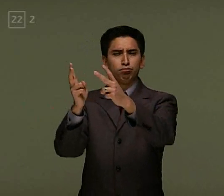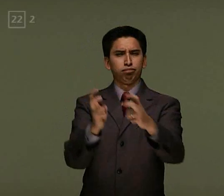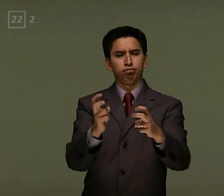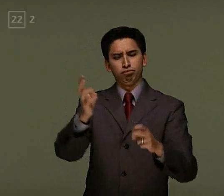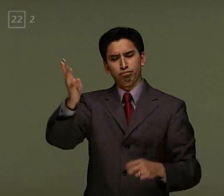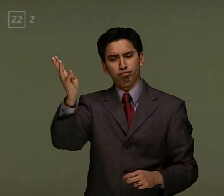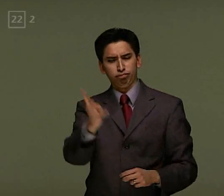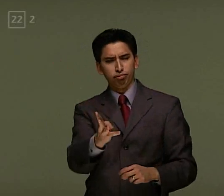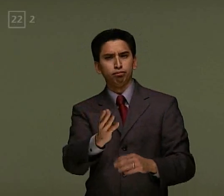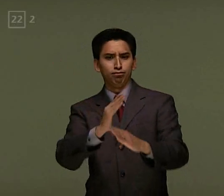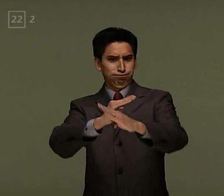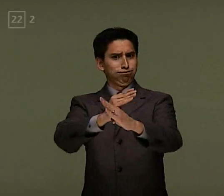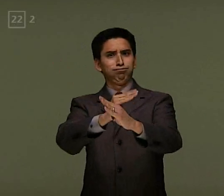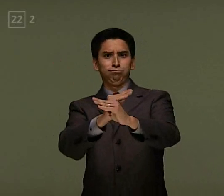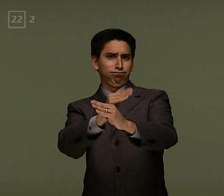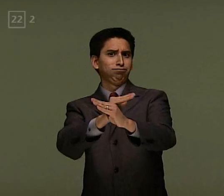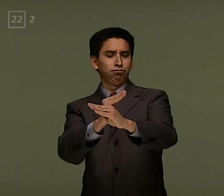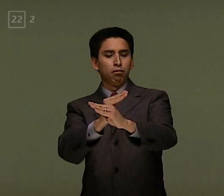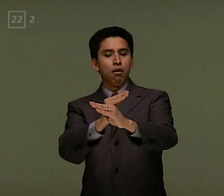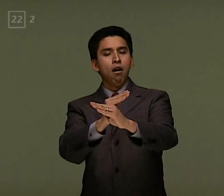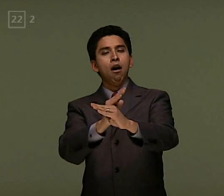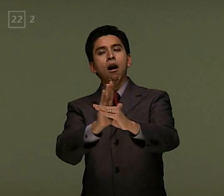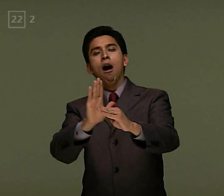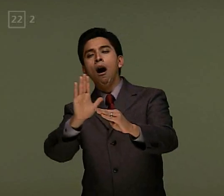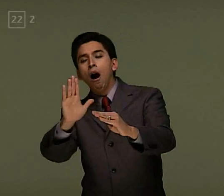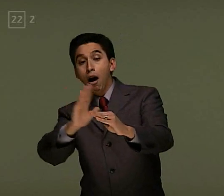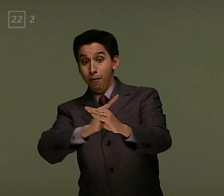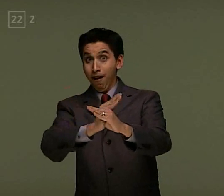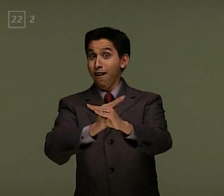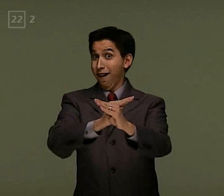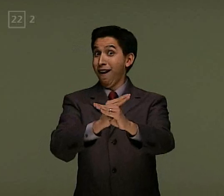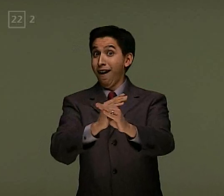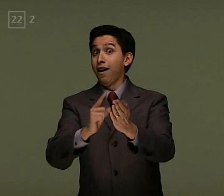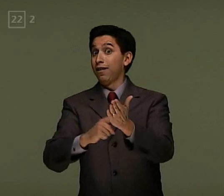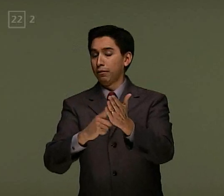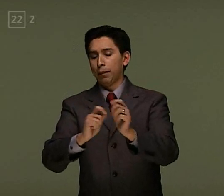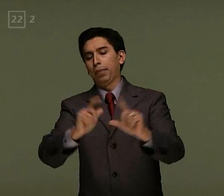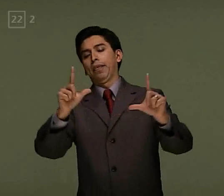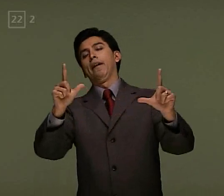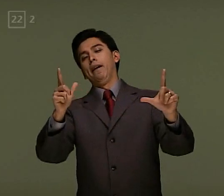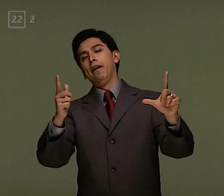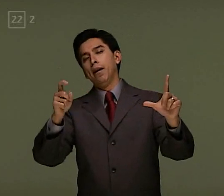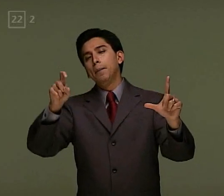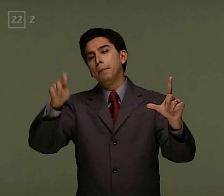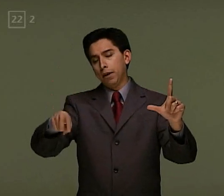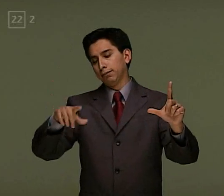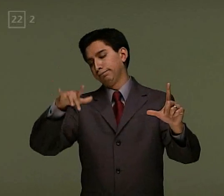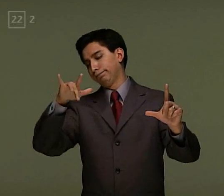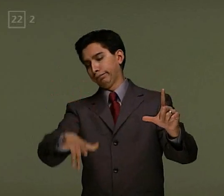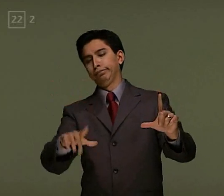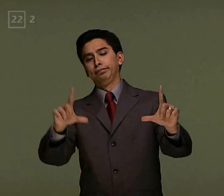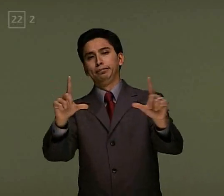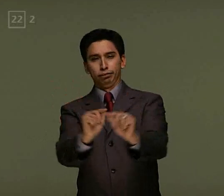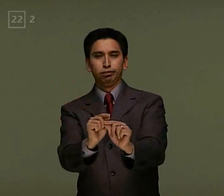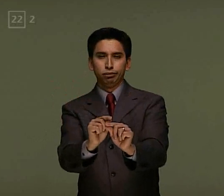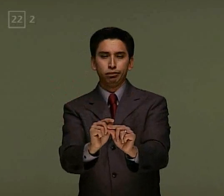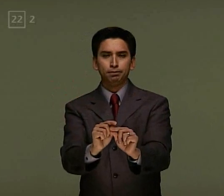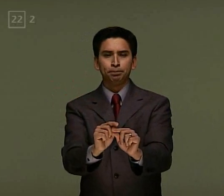Smooth with that chop I'm gone like my father Hoes up my dick cause I took it to the library Bitch